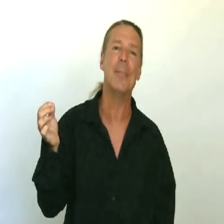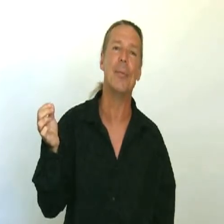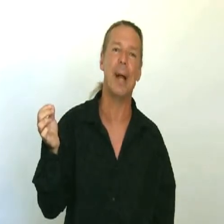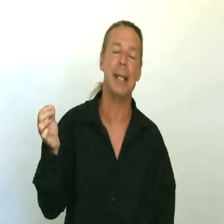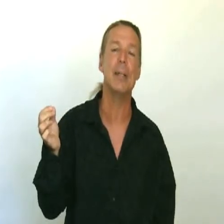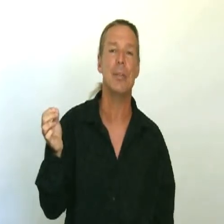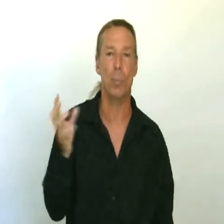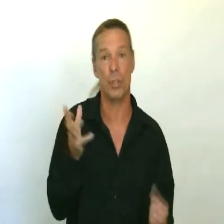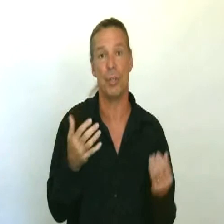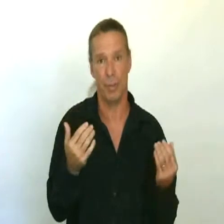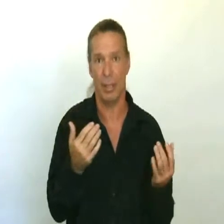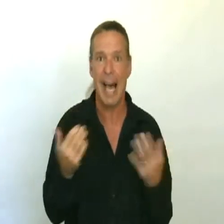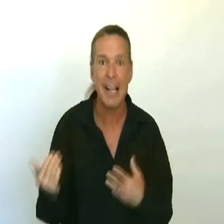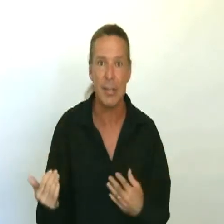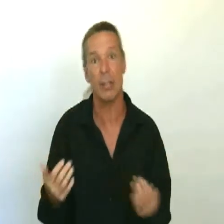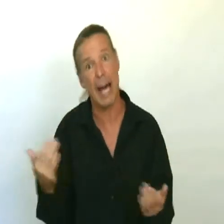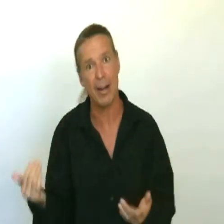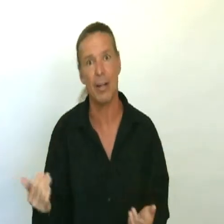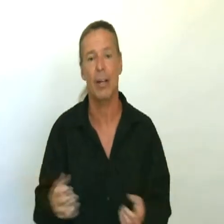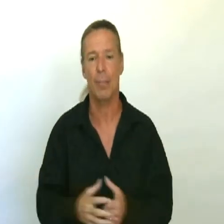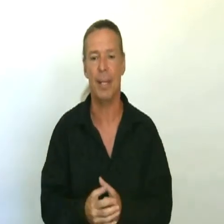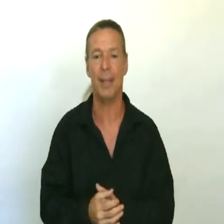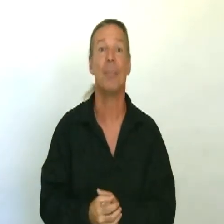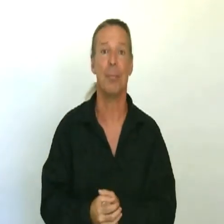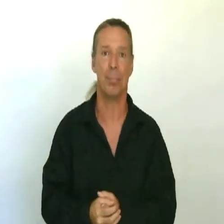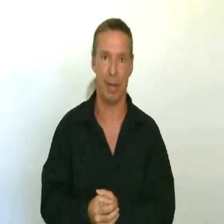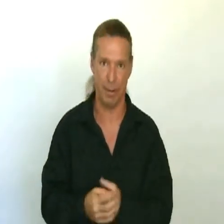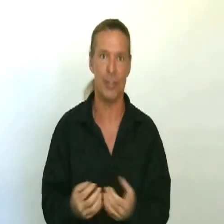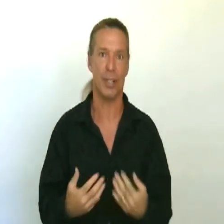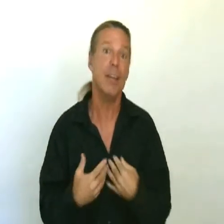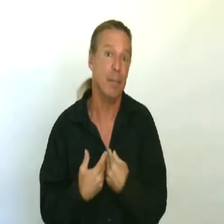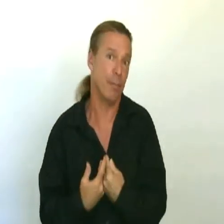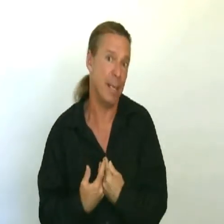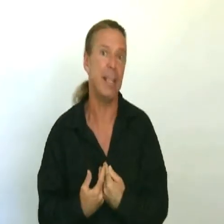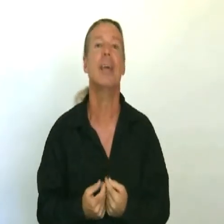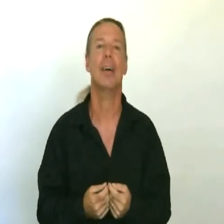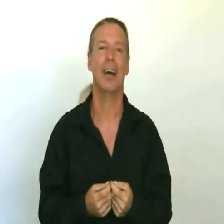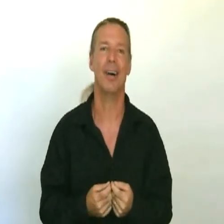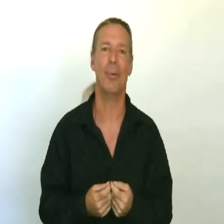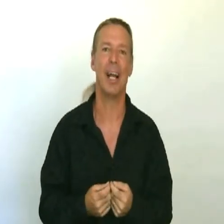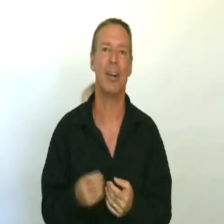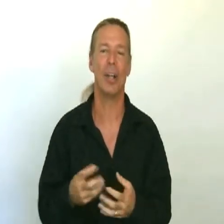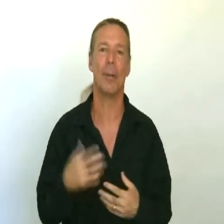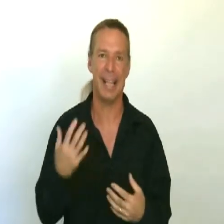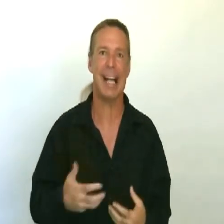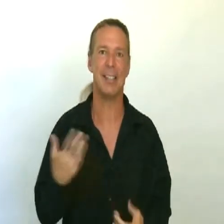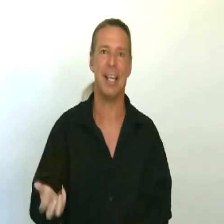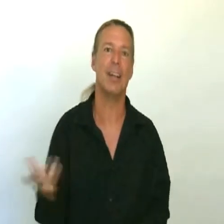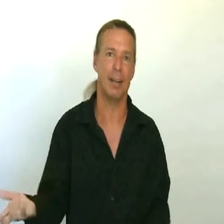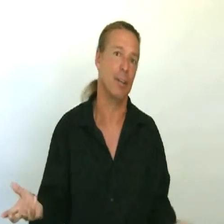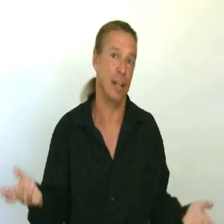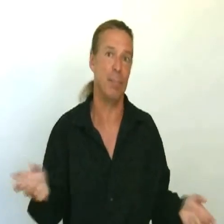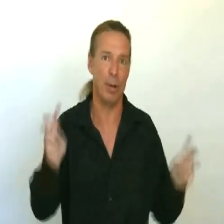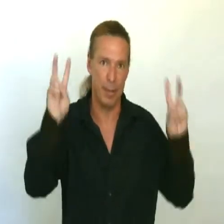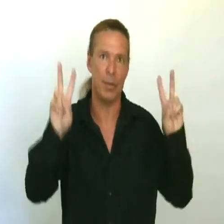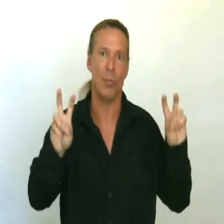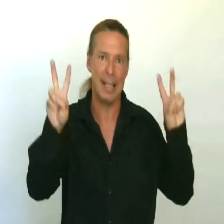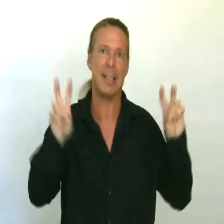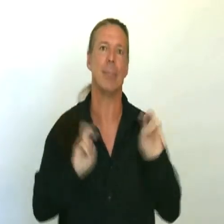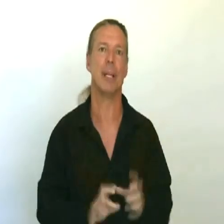Right. Which the last, the latter being preferentially for me, what I call a relaxed state of a perfect resting place